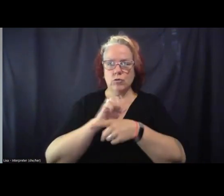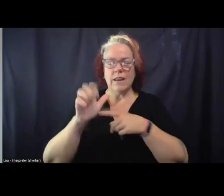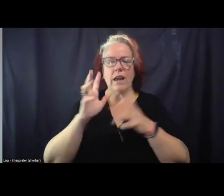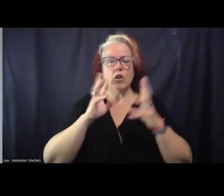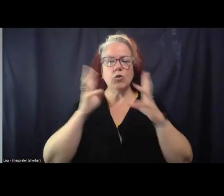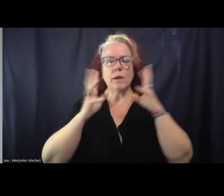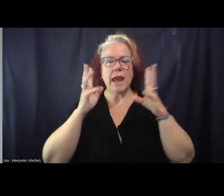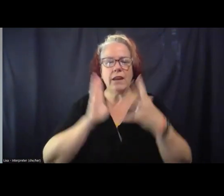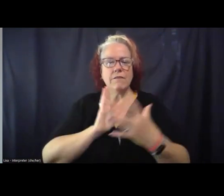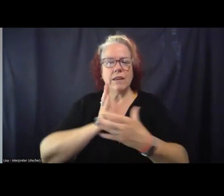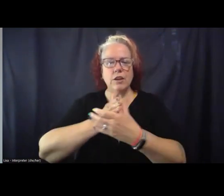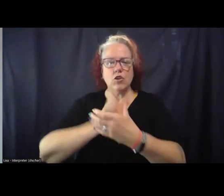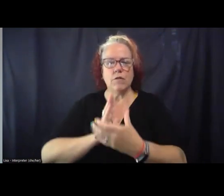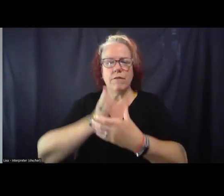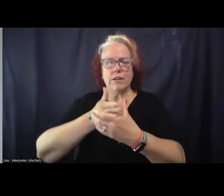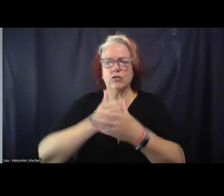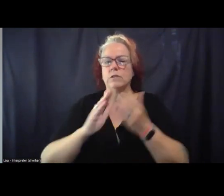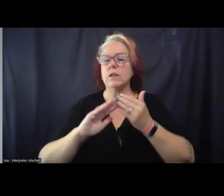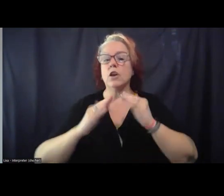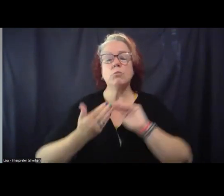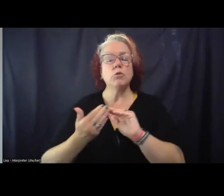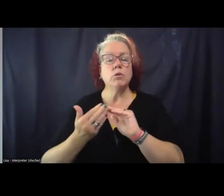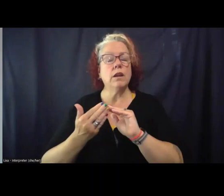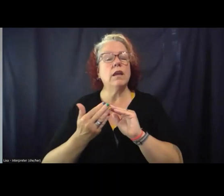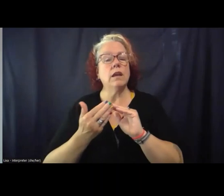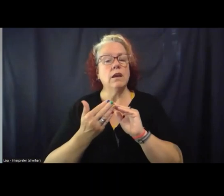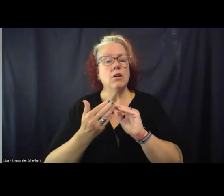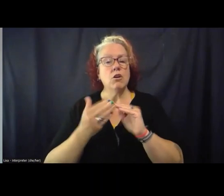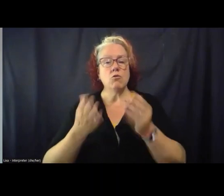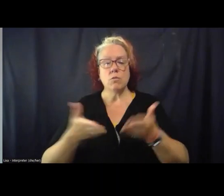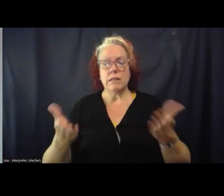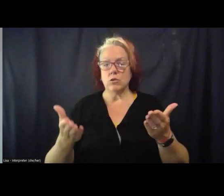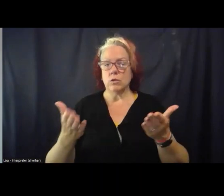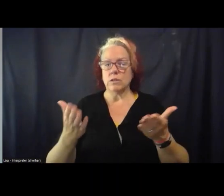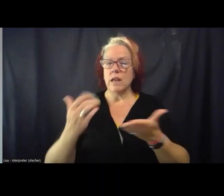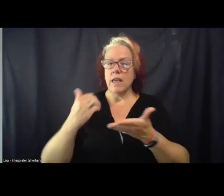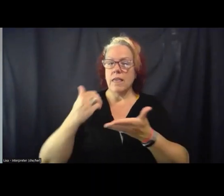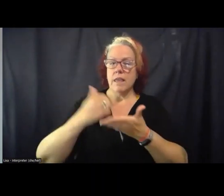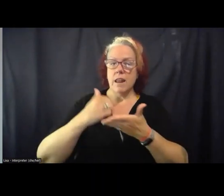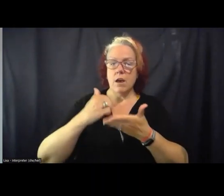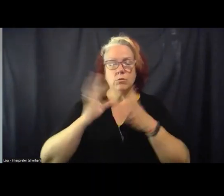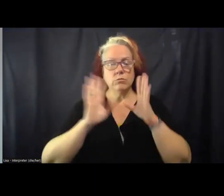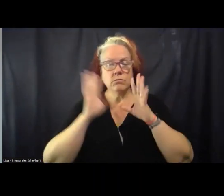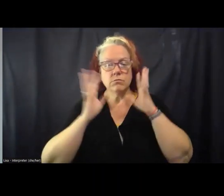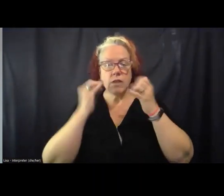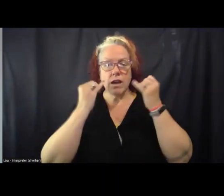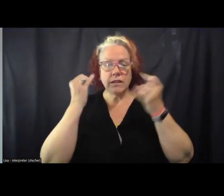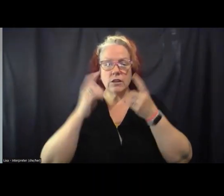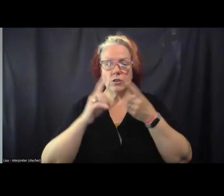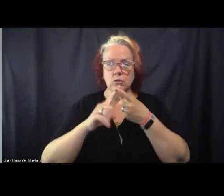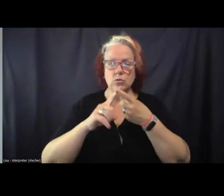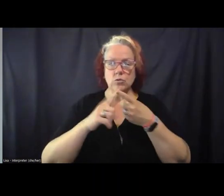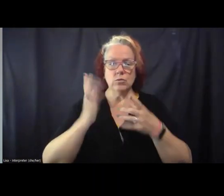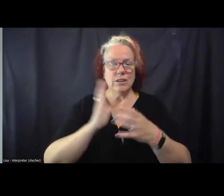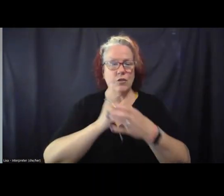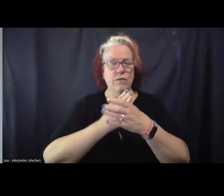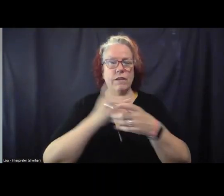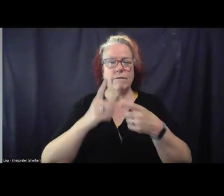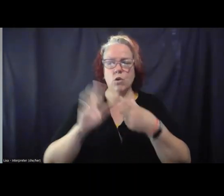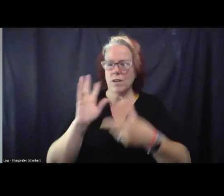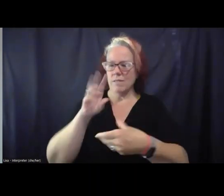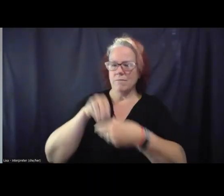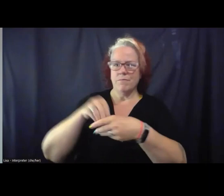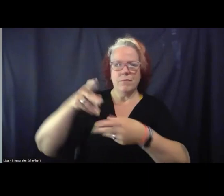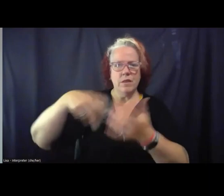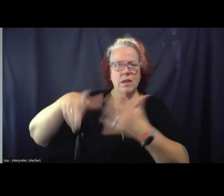a community resource that developed interventions to interpersonal harm that do not rely on policing, imprisonment, or